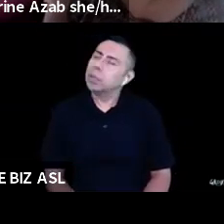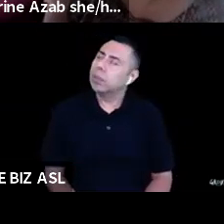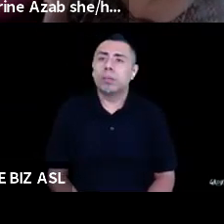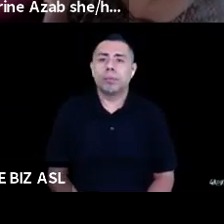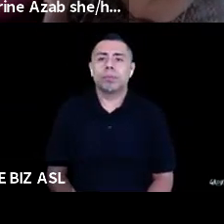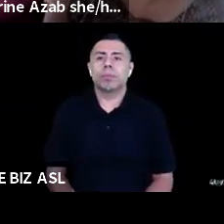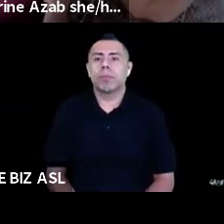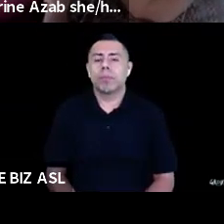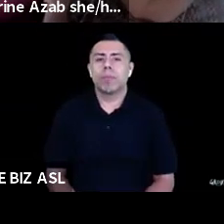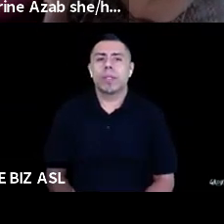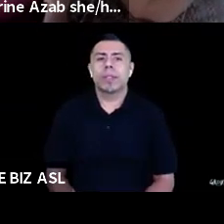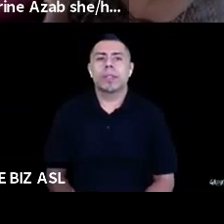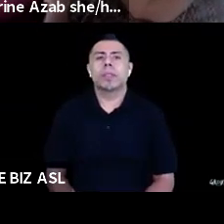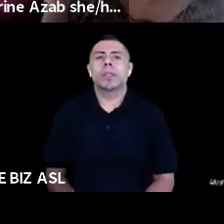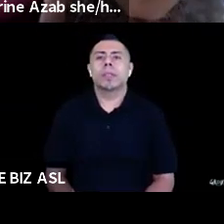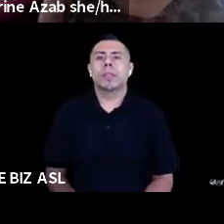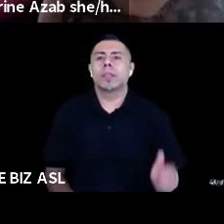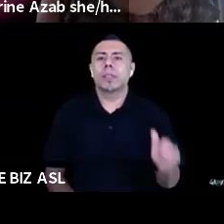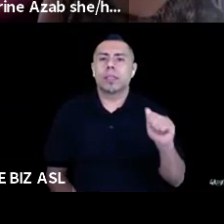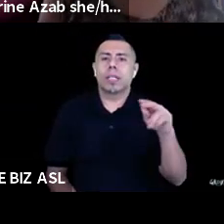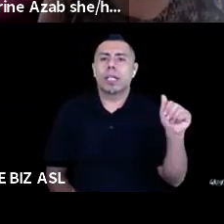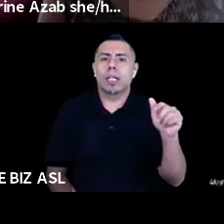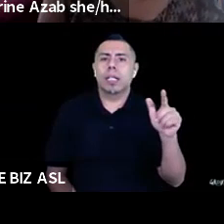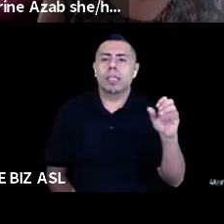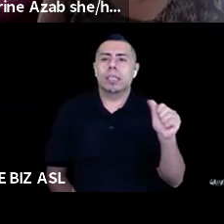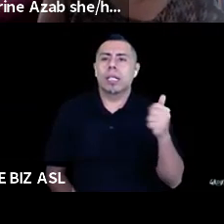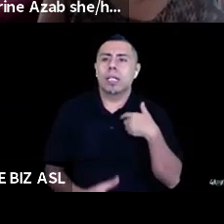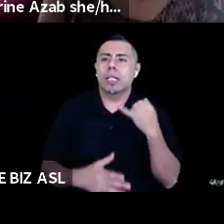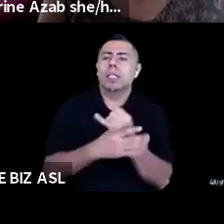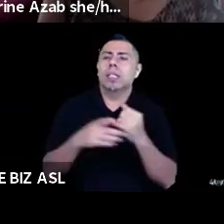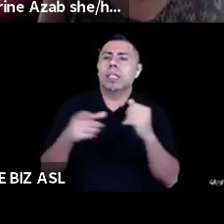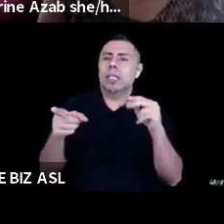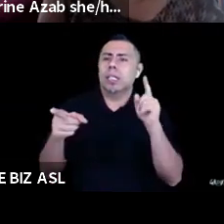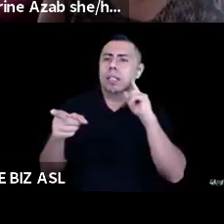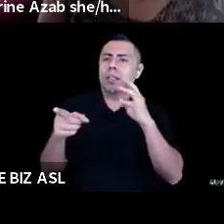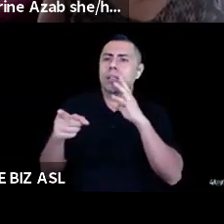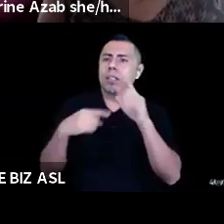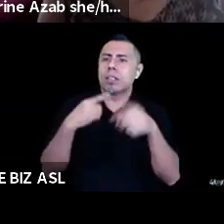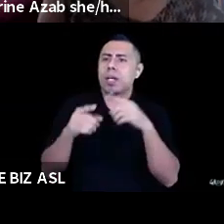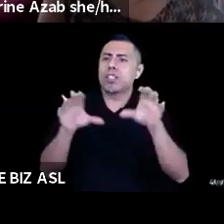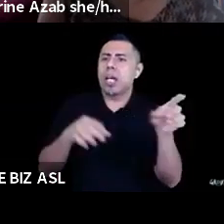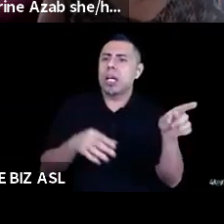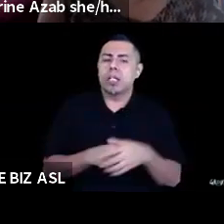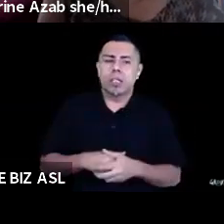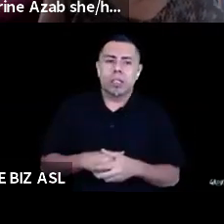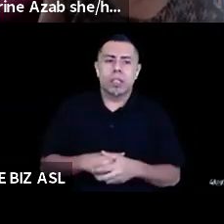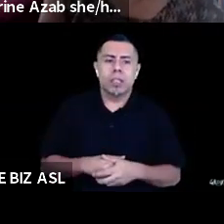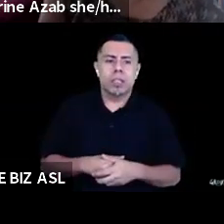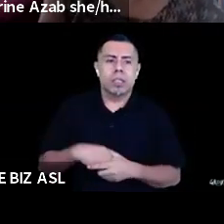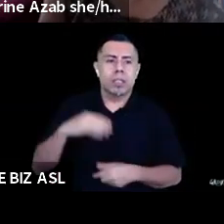Anna, interrupted you. You wanted to do some, say something about the conversation in the chat. Uh, well, Shereen, I think was about to say something. Do you want to jump in